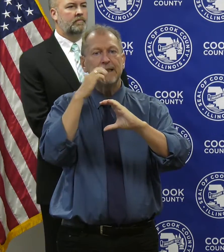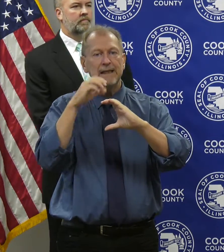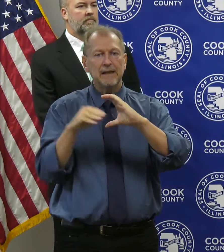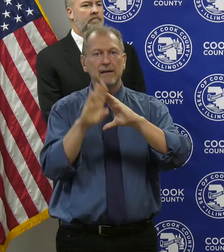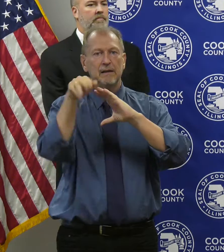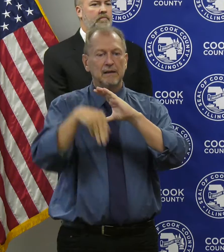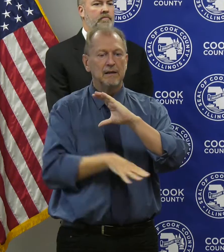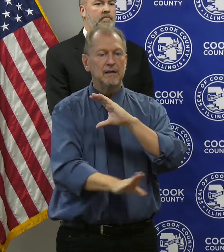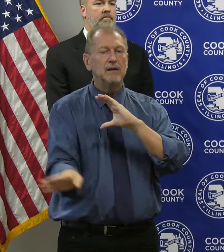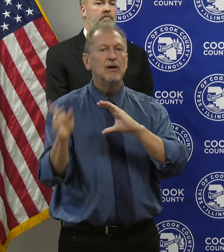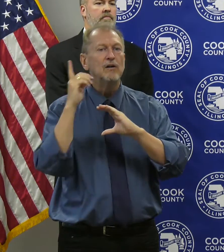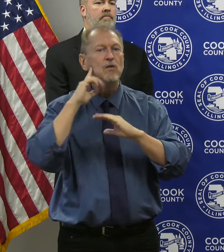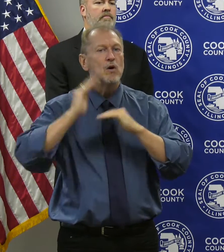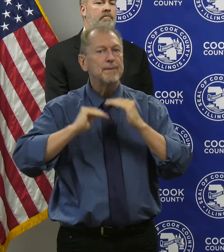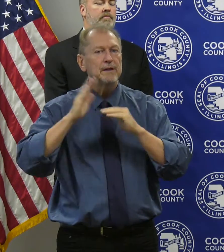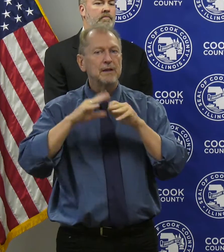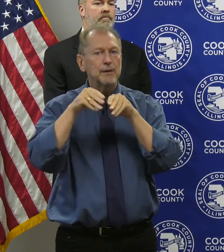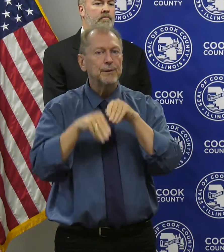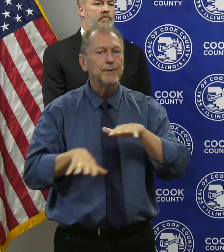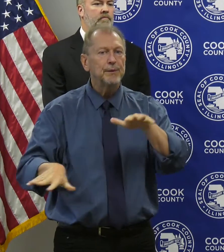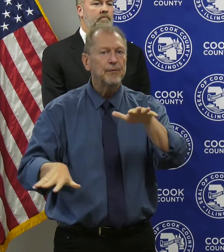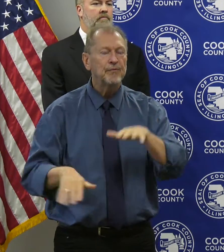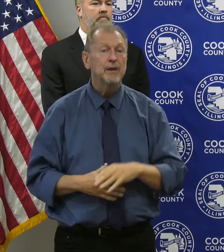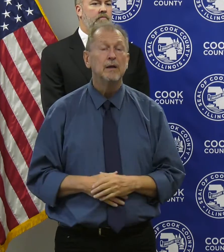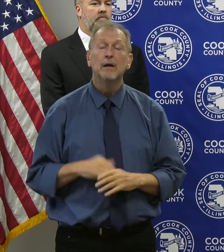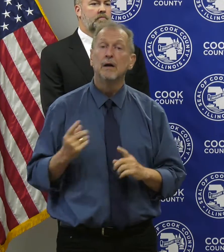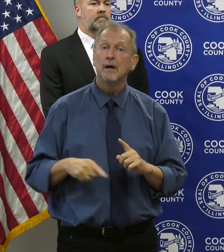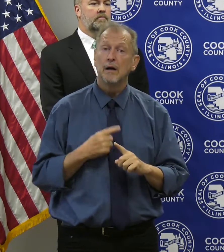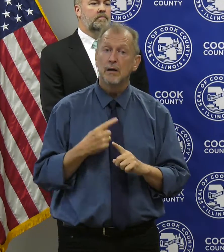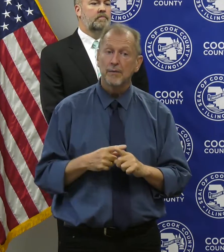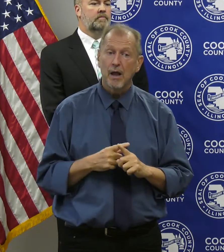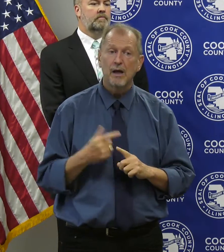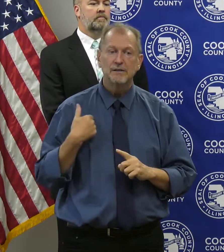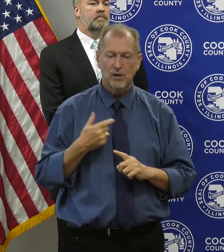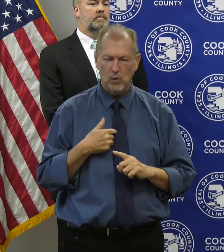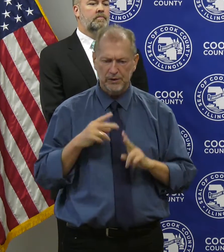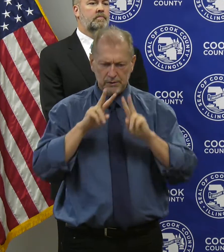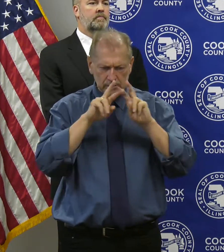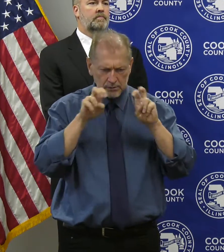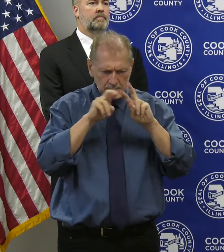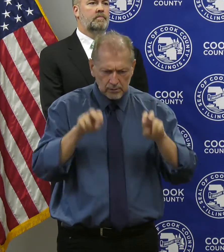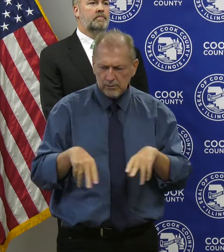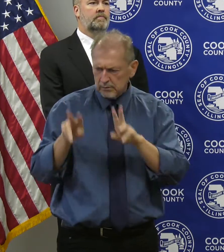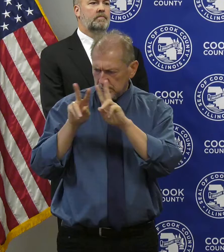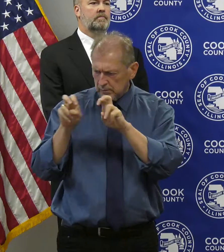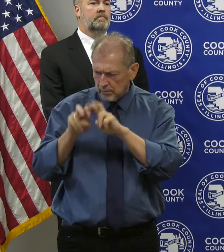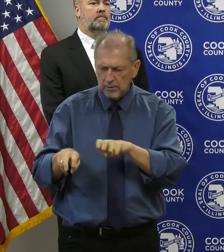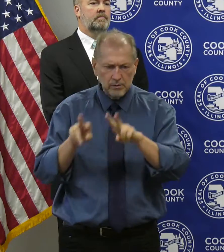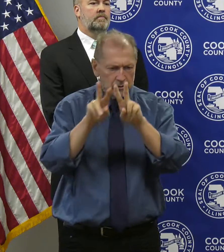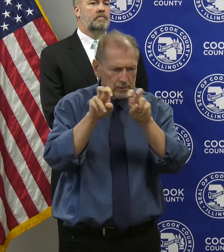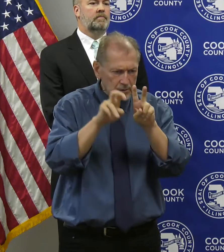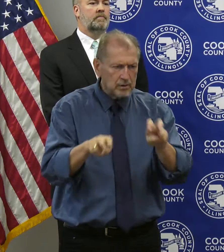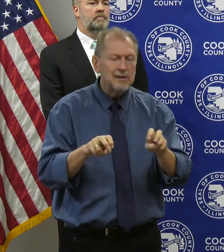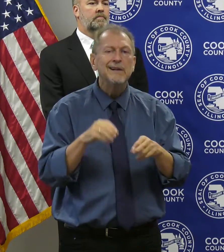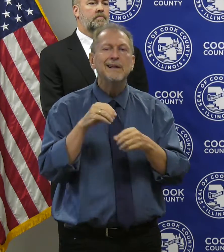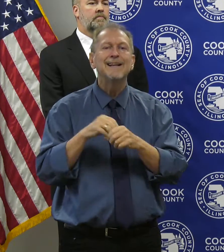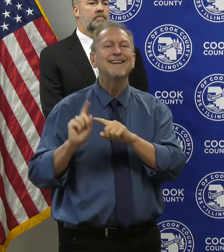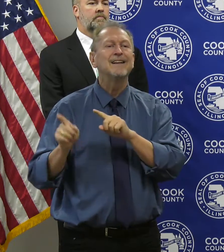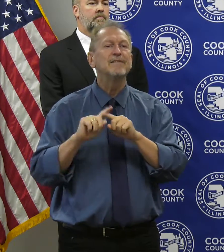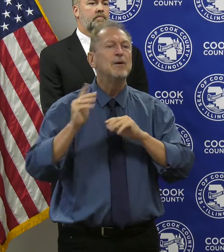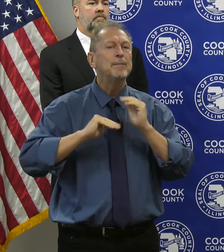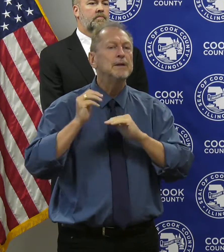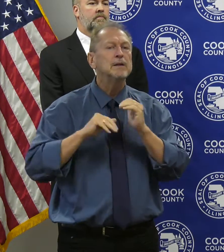Beyond these operational and maintenance changes, we also completed three ASHRAE Level 2 studies and two engineering studies at different Cook County facilities.